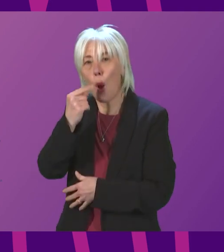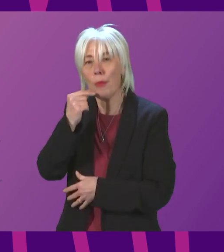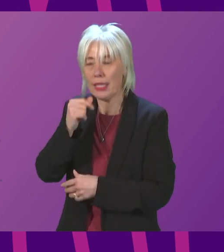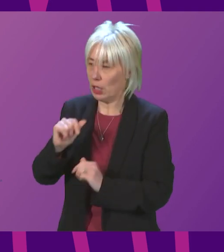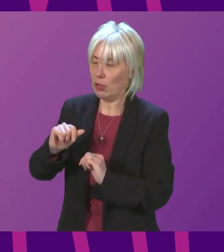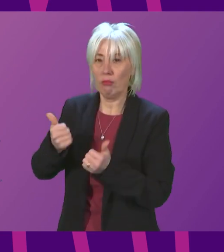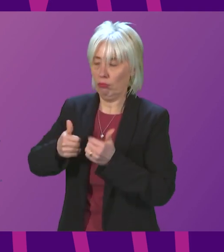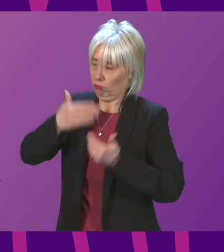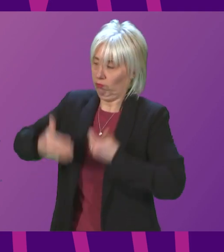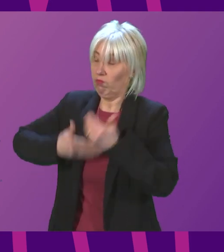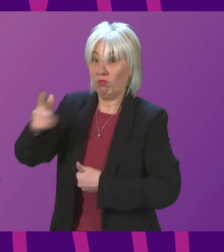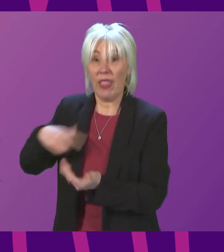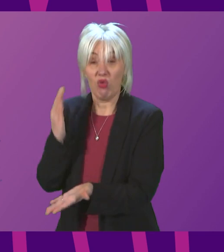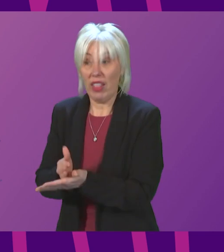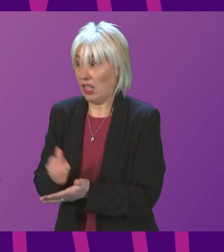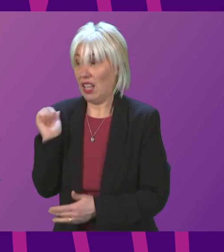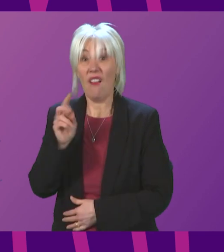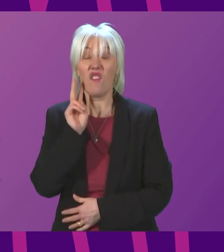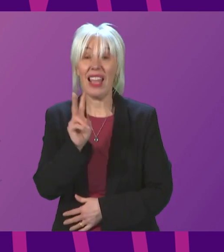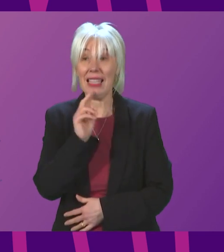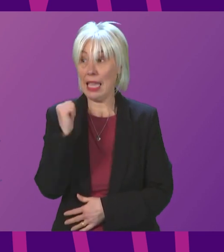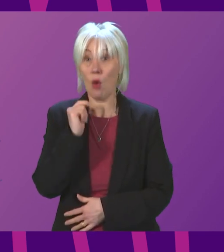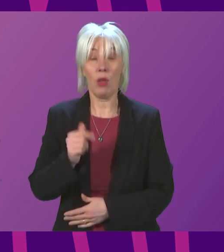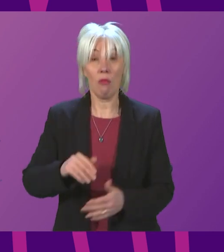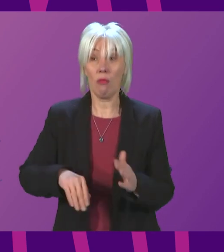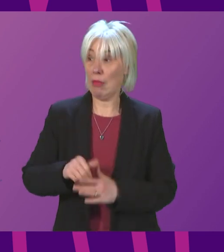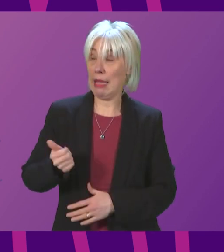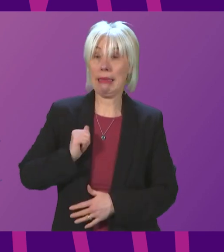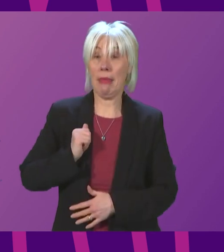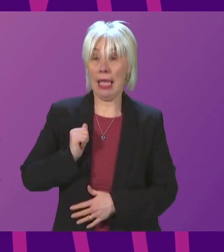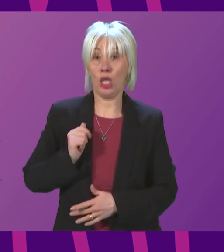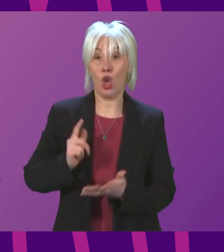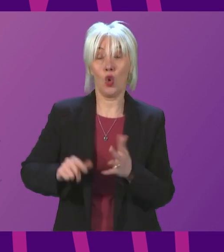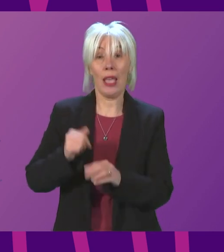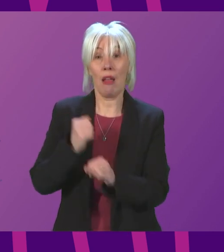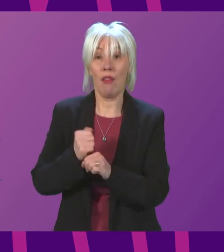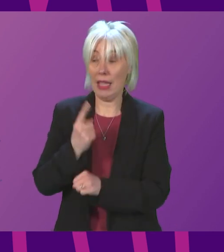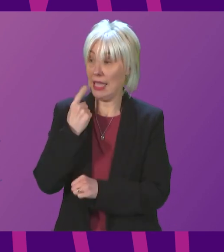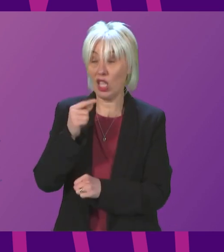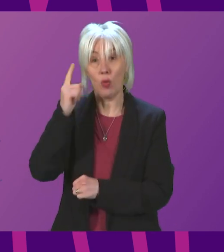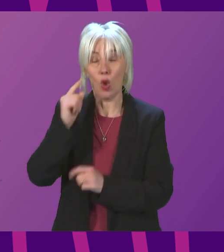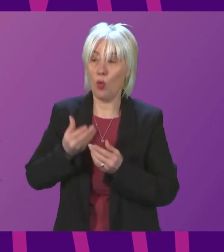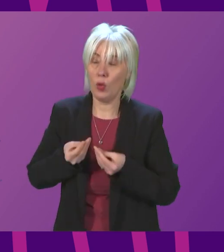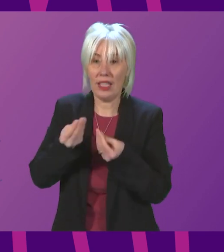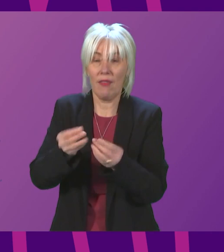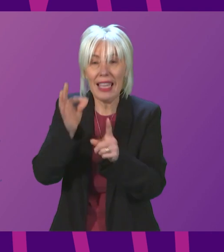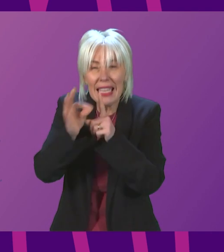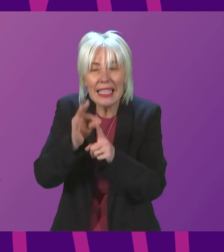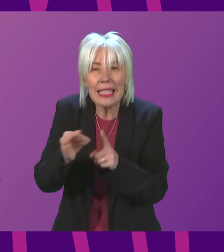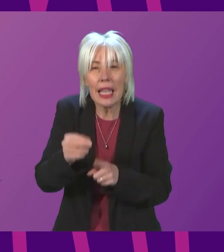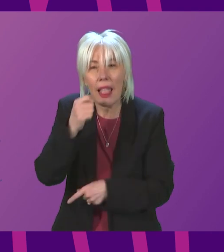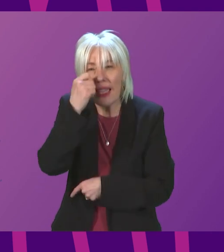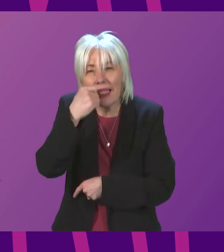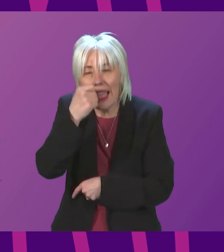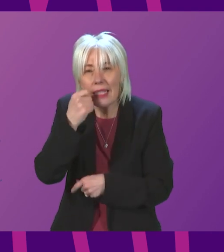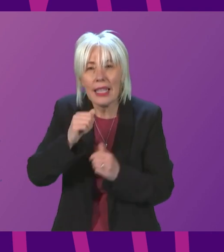the reality. As recently as Friday, we fully expected that yesterday the UK Government would set out in detail the testing infrastructure